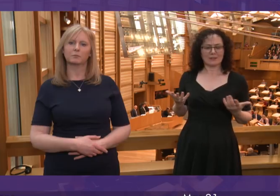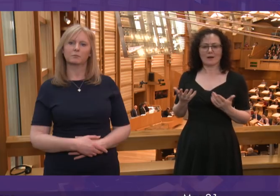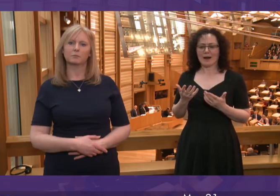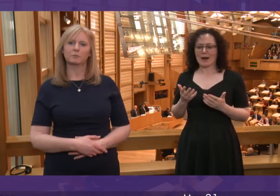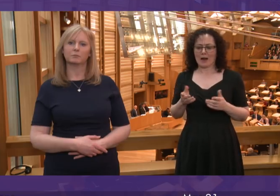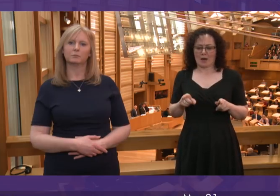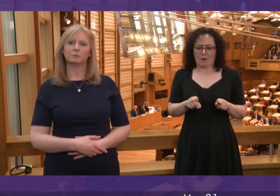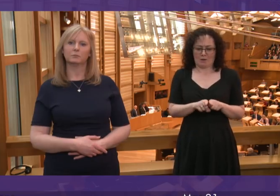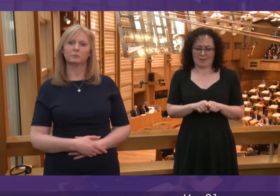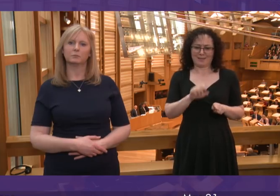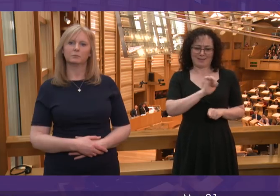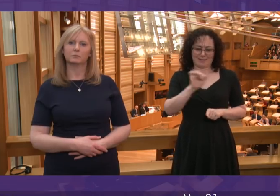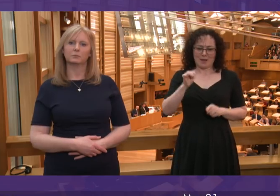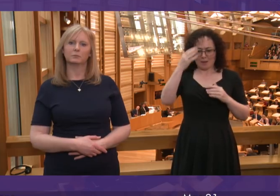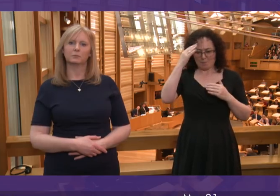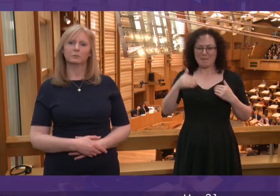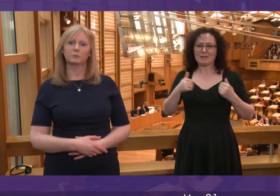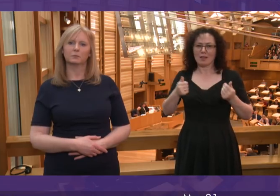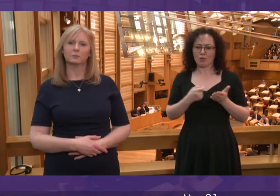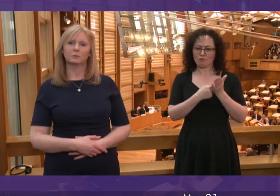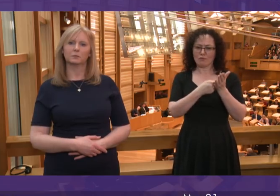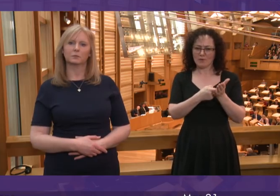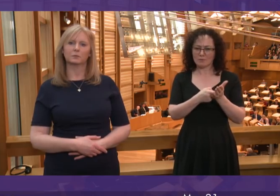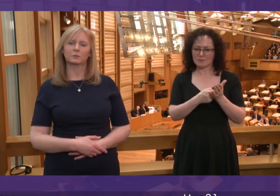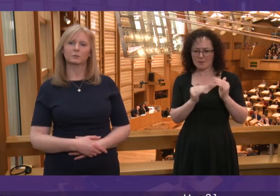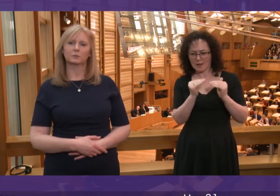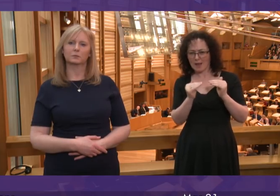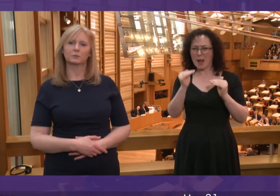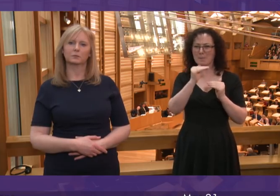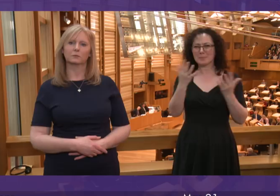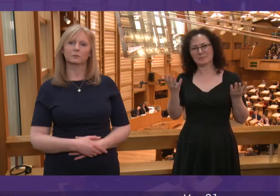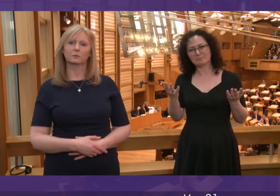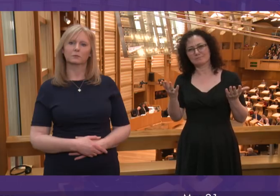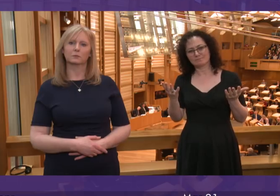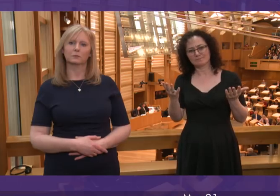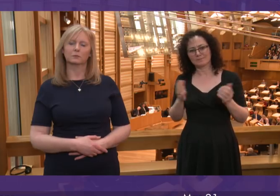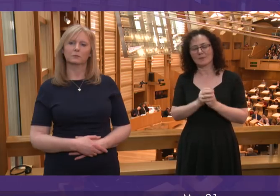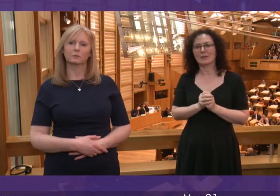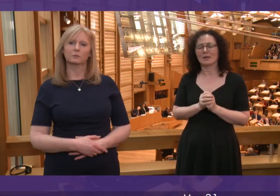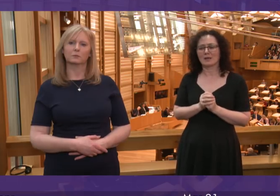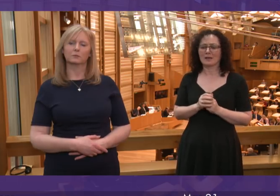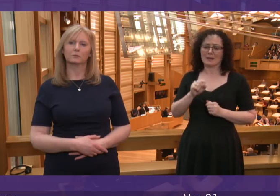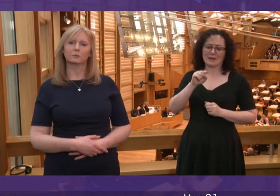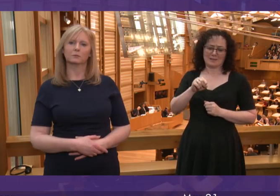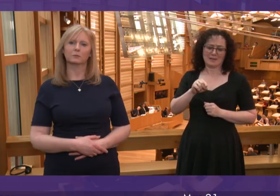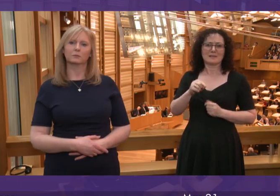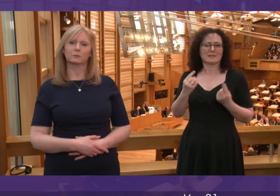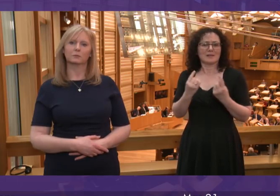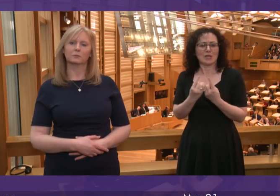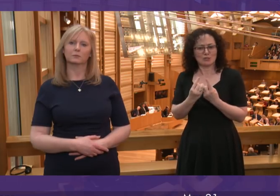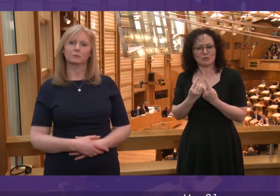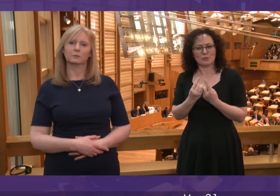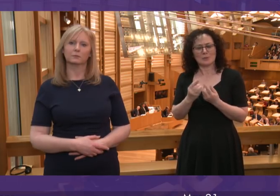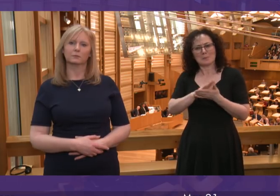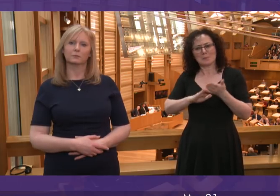22% since 2014. Just some of the facts which quite rightly have led MSPs and MPs to state categorically